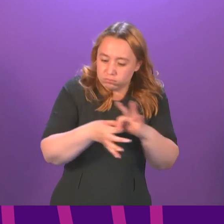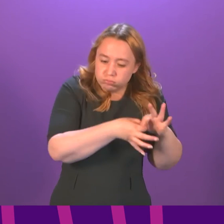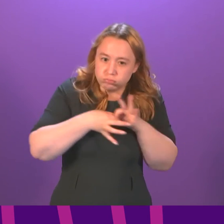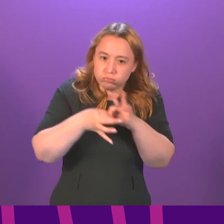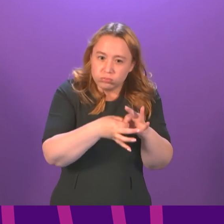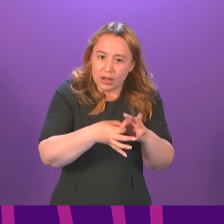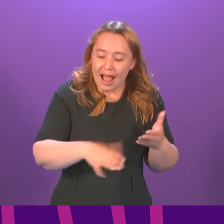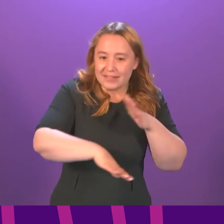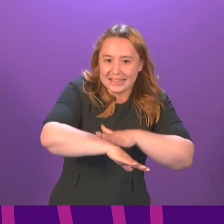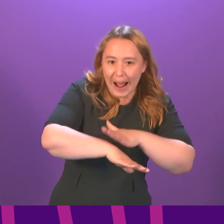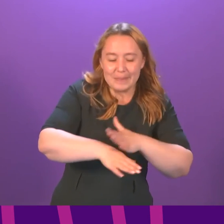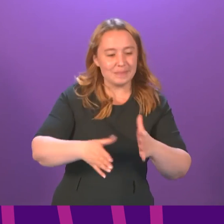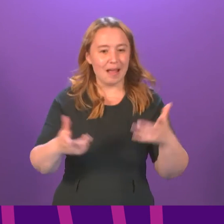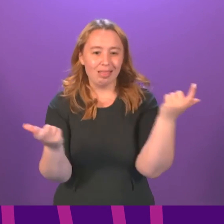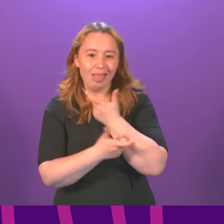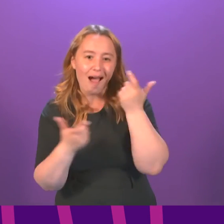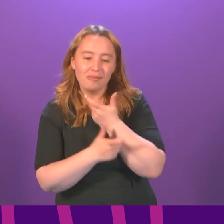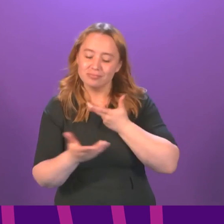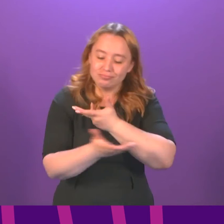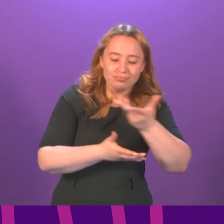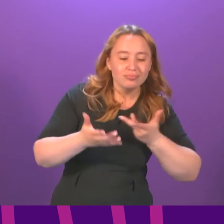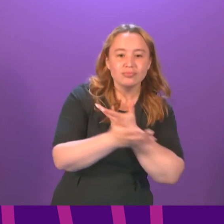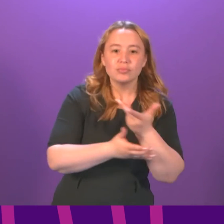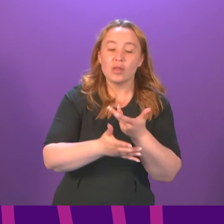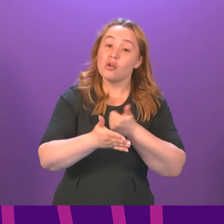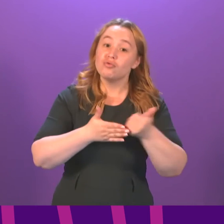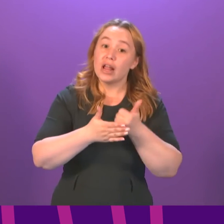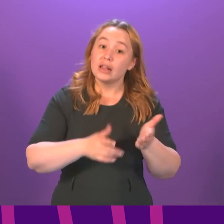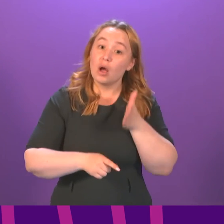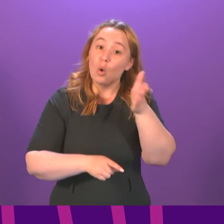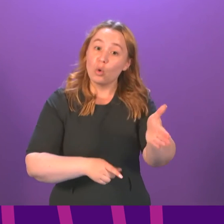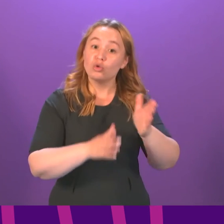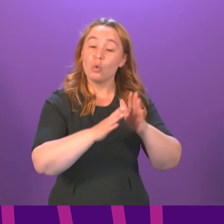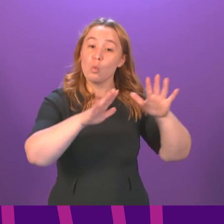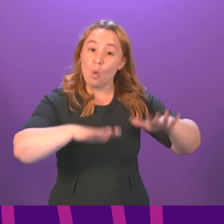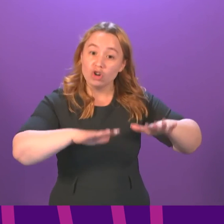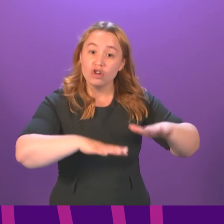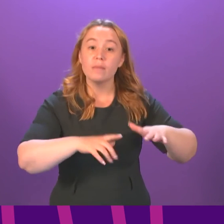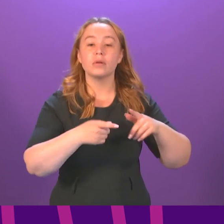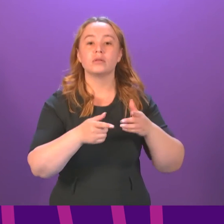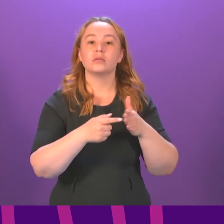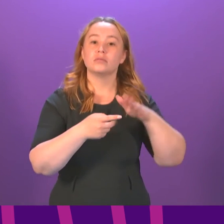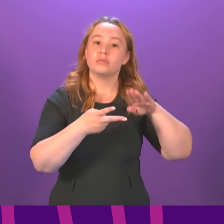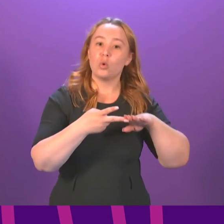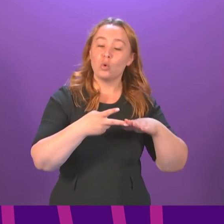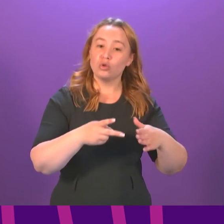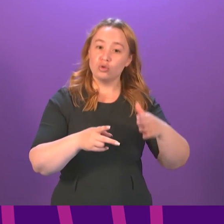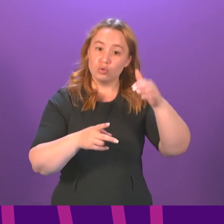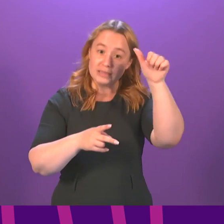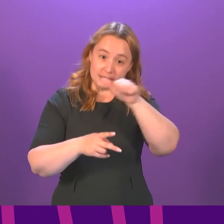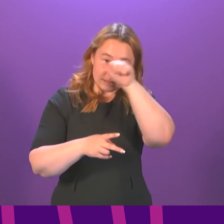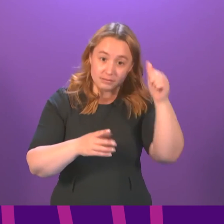and laughed with. He regularly went to corporate worship, went to the synagogue and the temple.